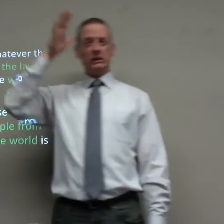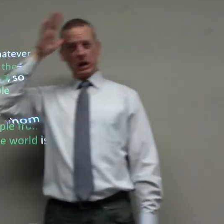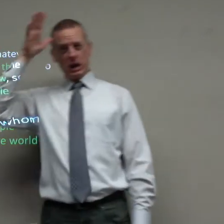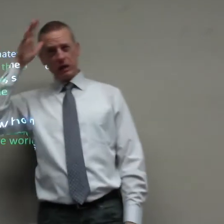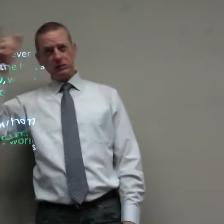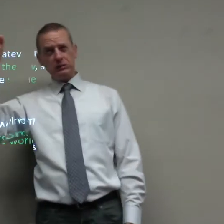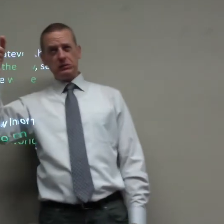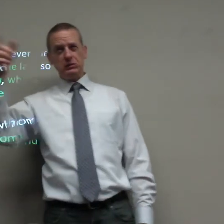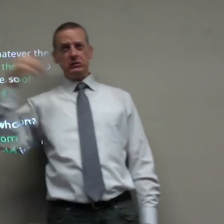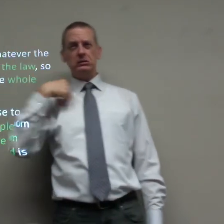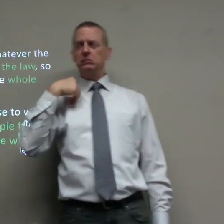my dad